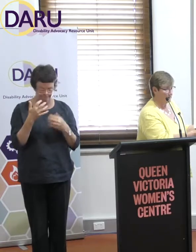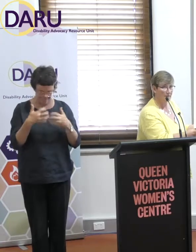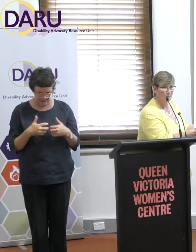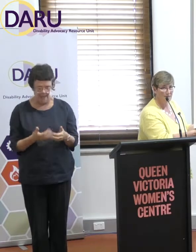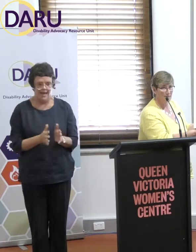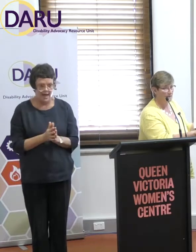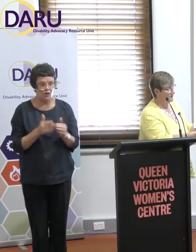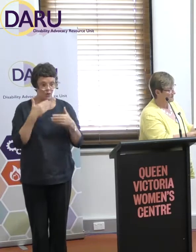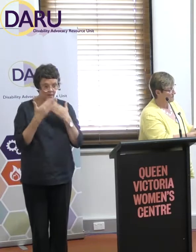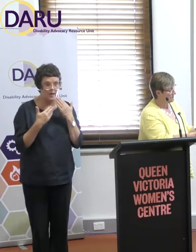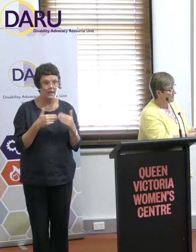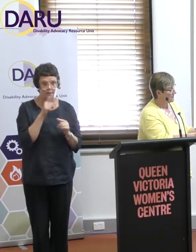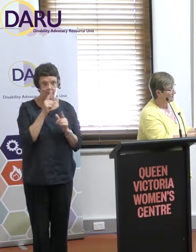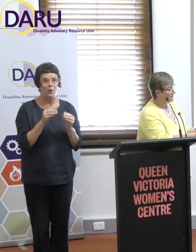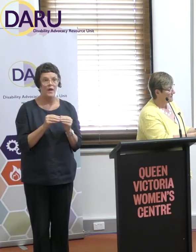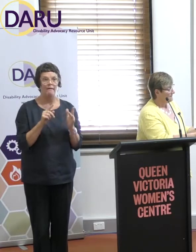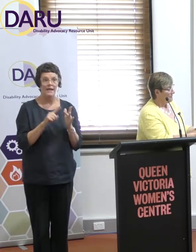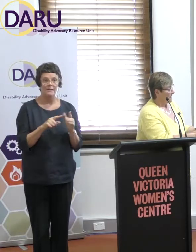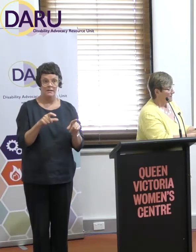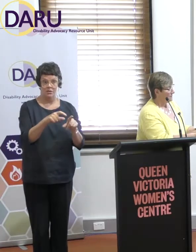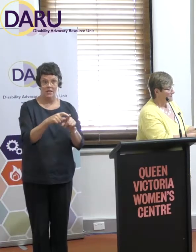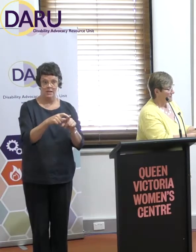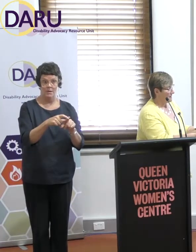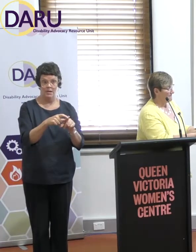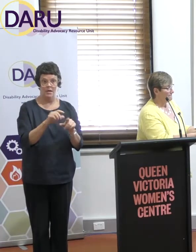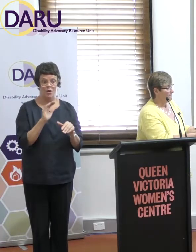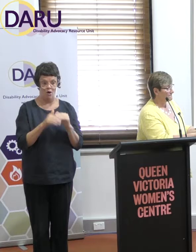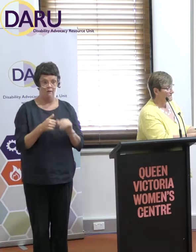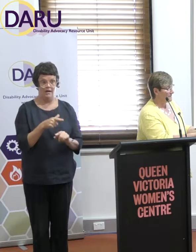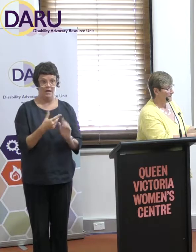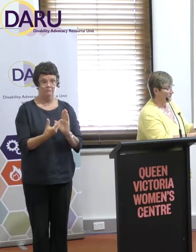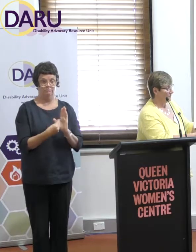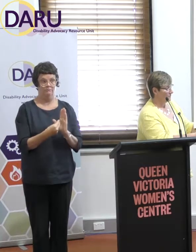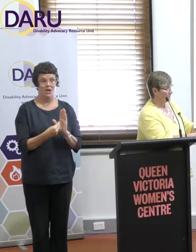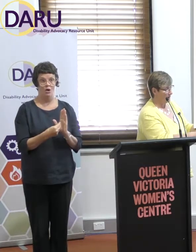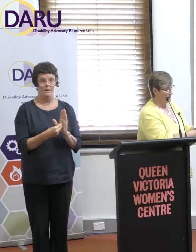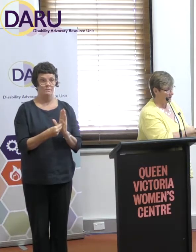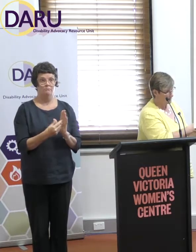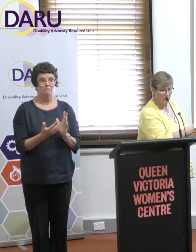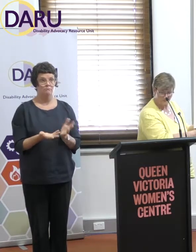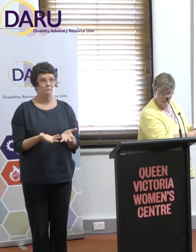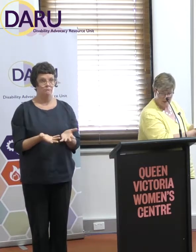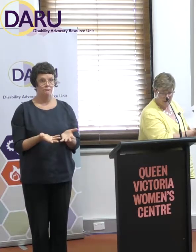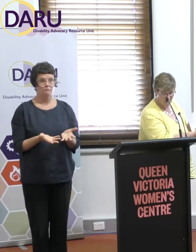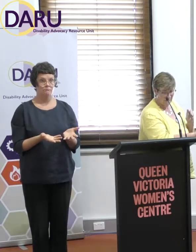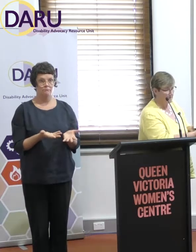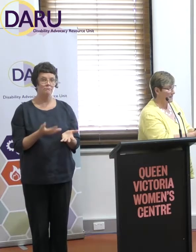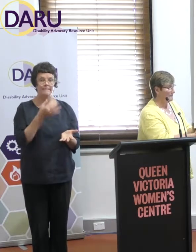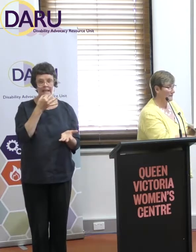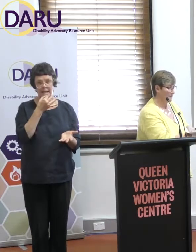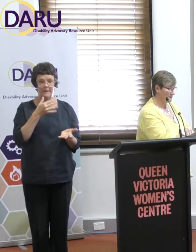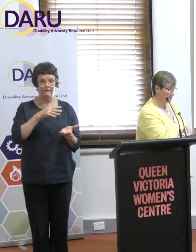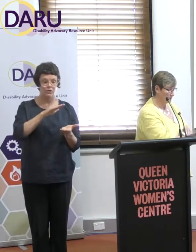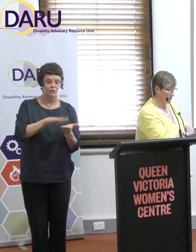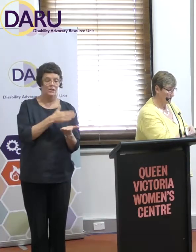to people with intellectual disability, who this is primarily aimed at, about what, sort of a translation of the